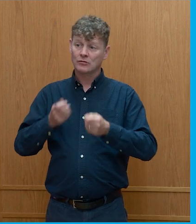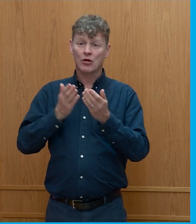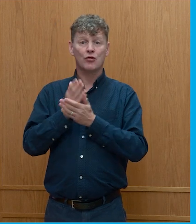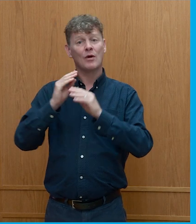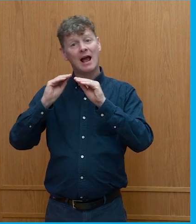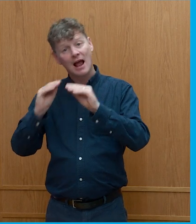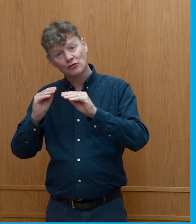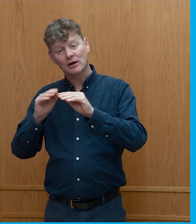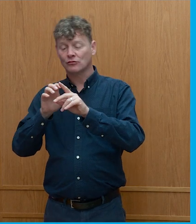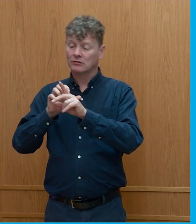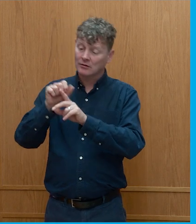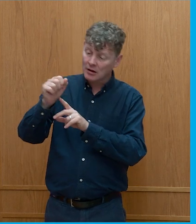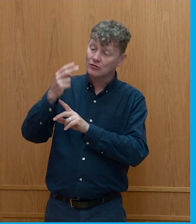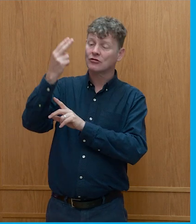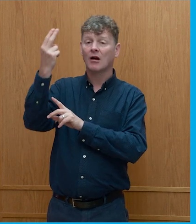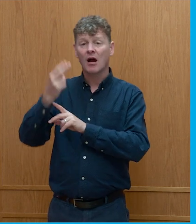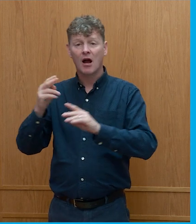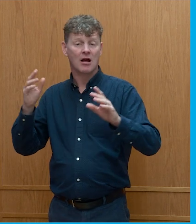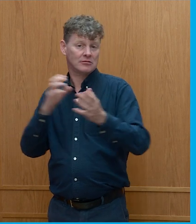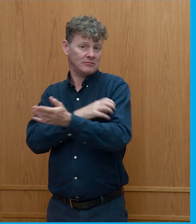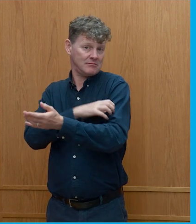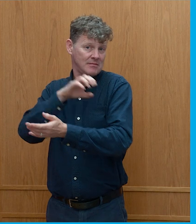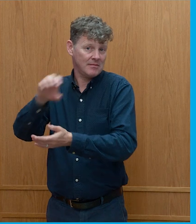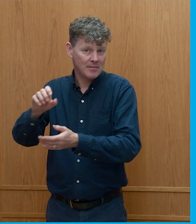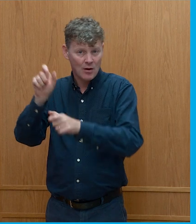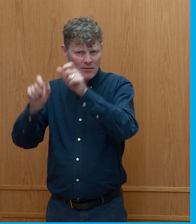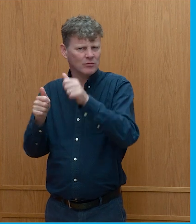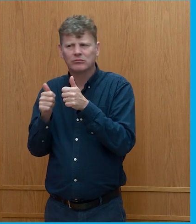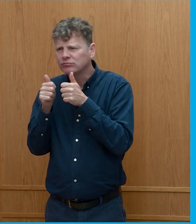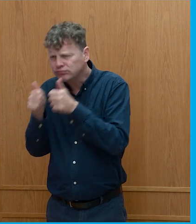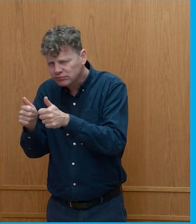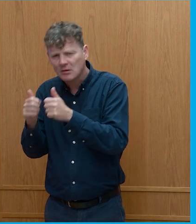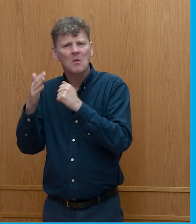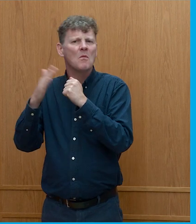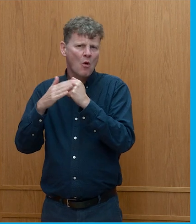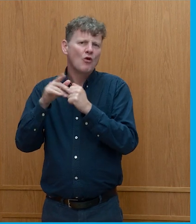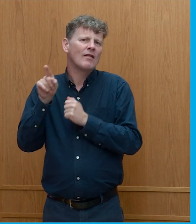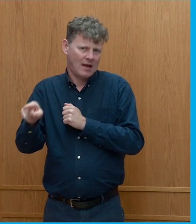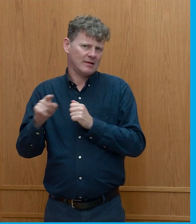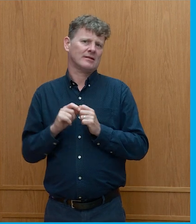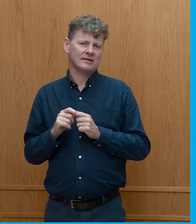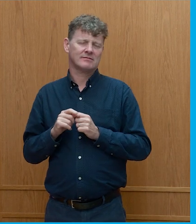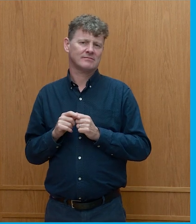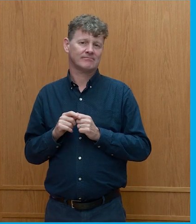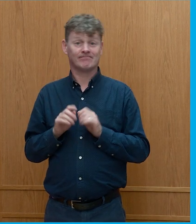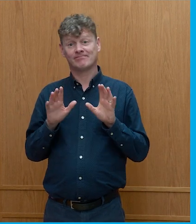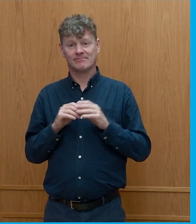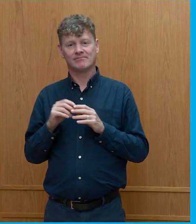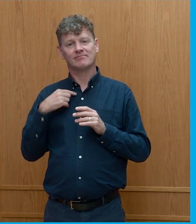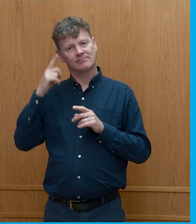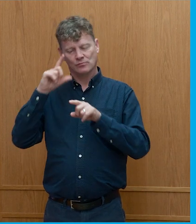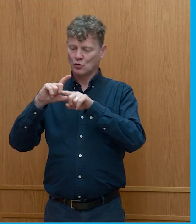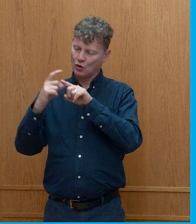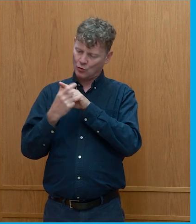culture and arts and how that educates people and empowers people i think we need more of that i think um yeah community and